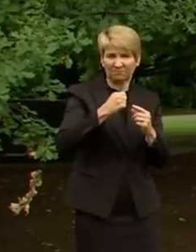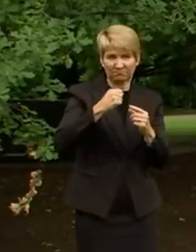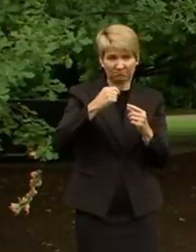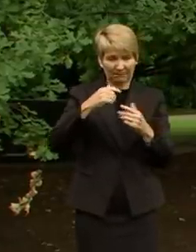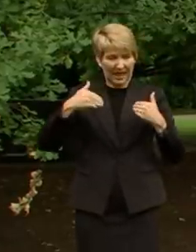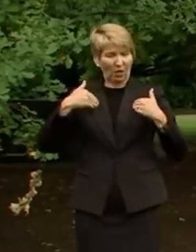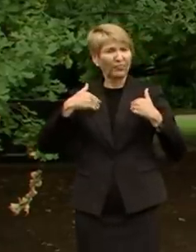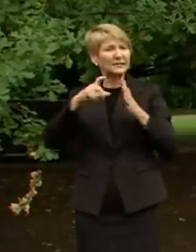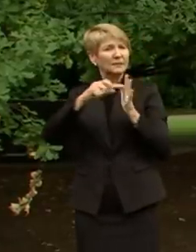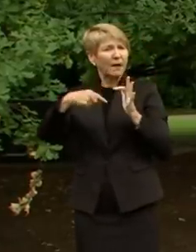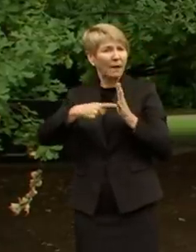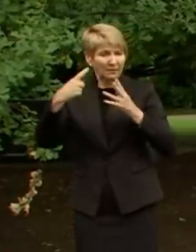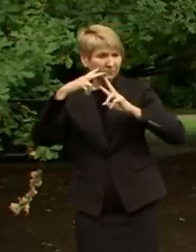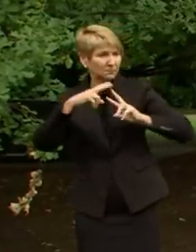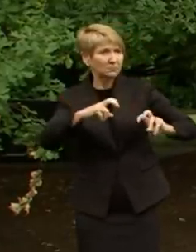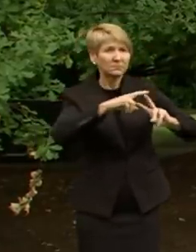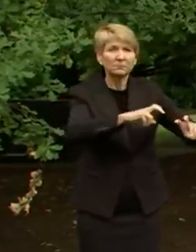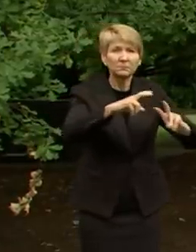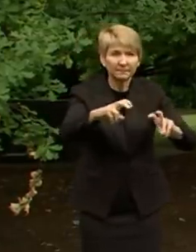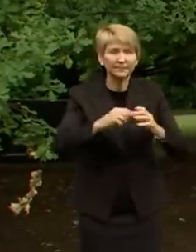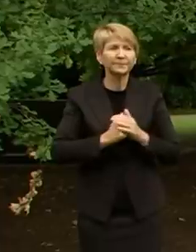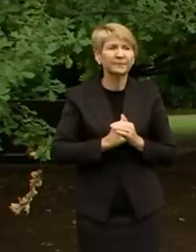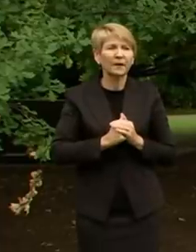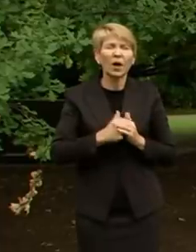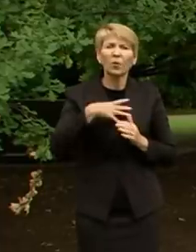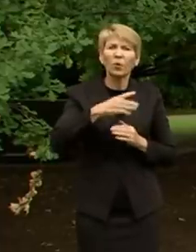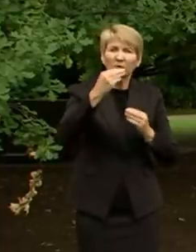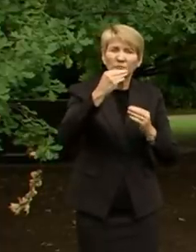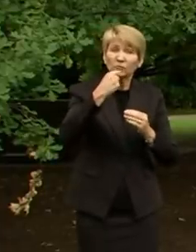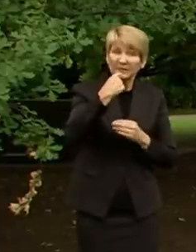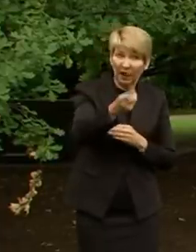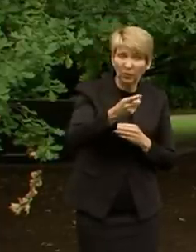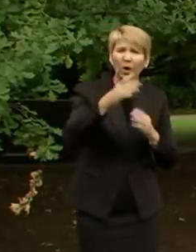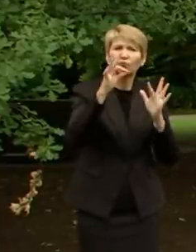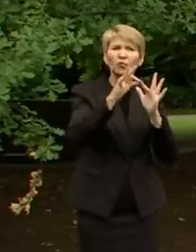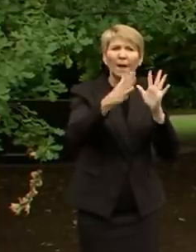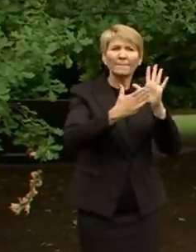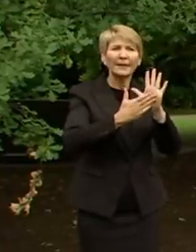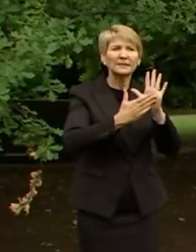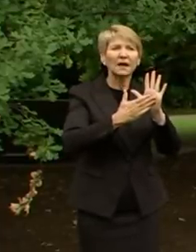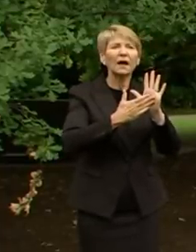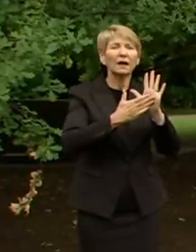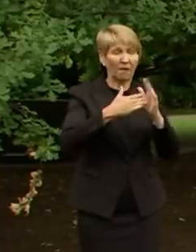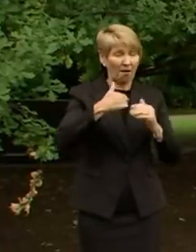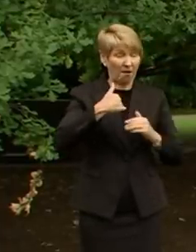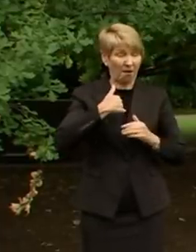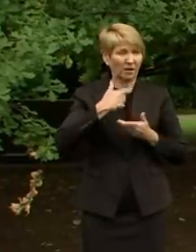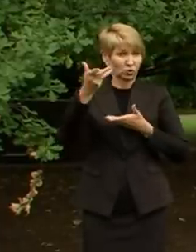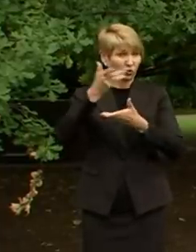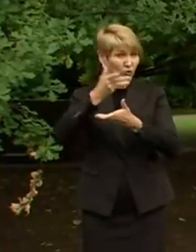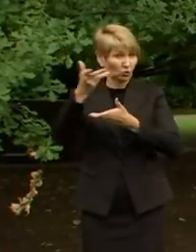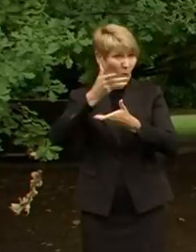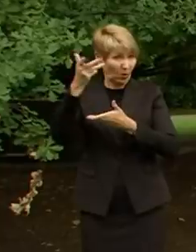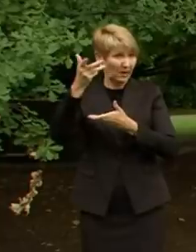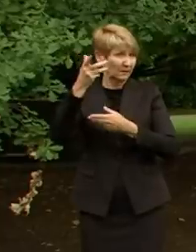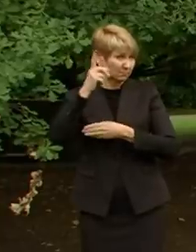just a couple of points. Firstly, the Prime Minister has agreed to suspend flights, as I had asked, during this five-day